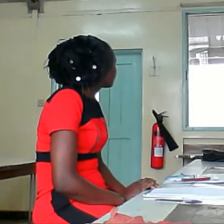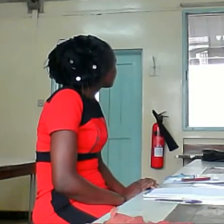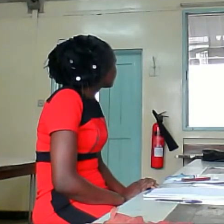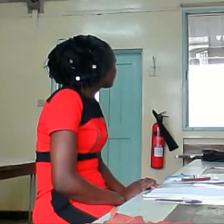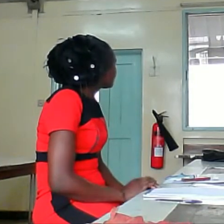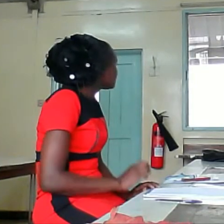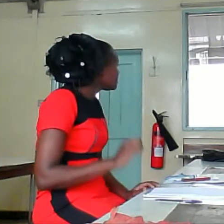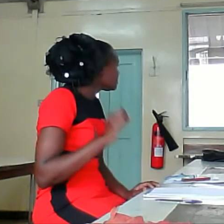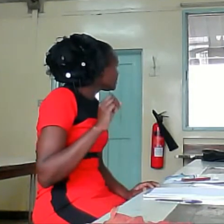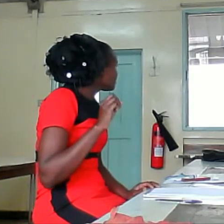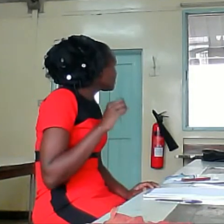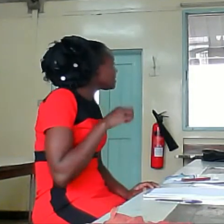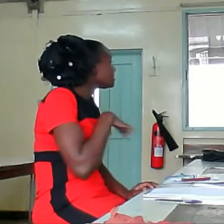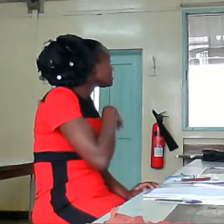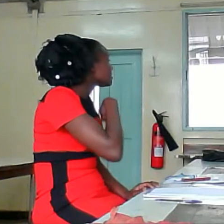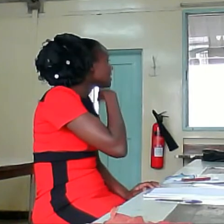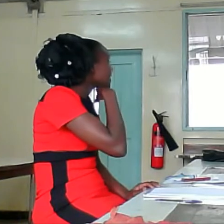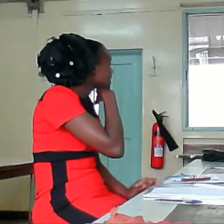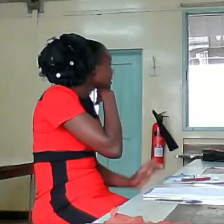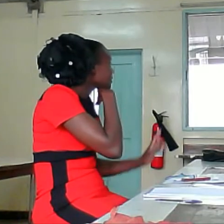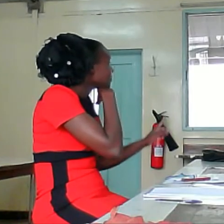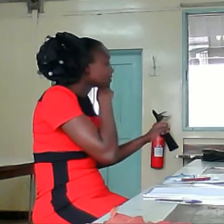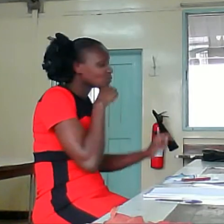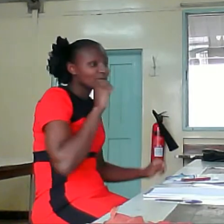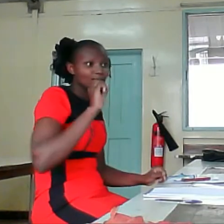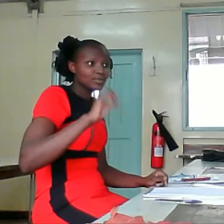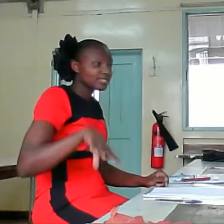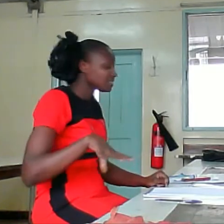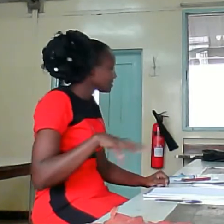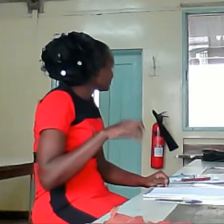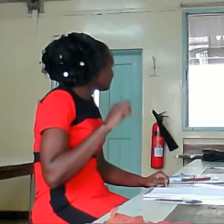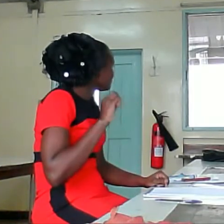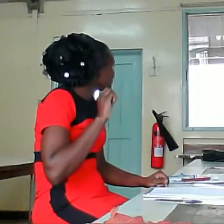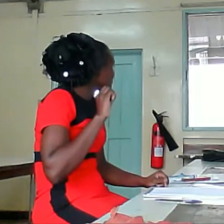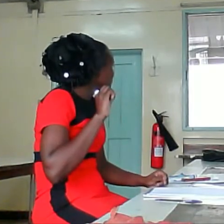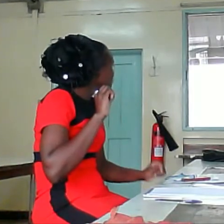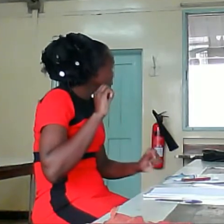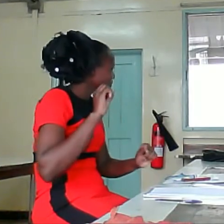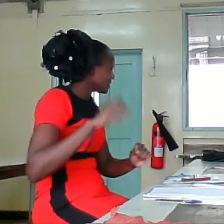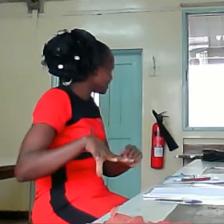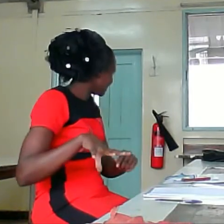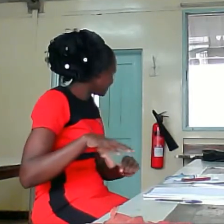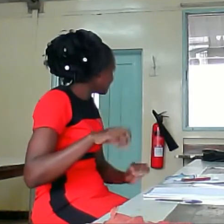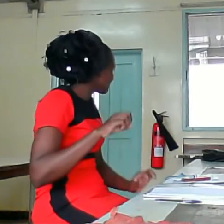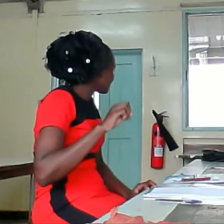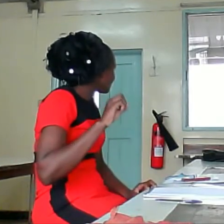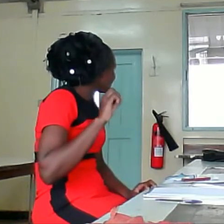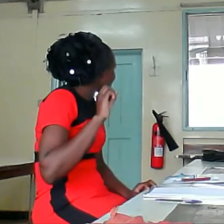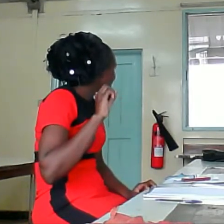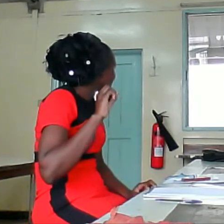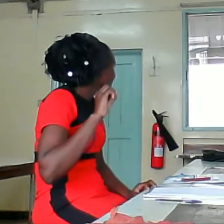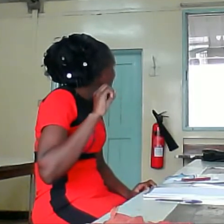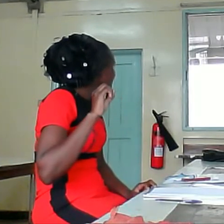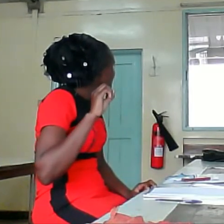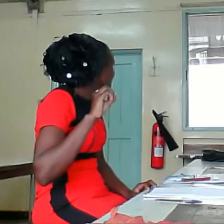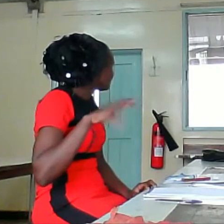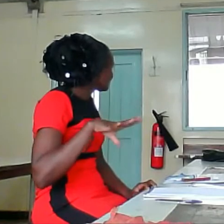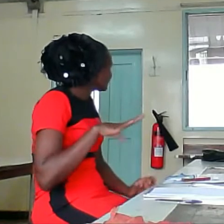Yes, it is bad, but you can lose to protect a kid, you lose